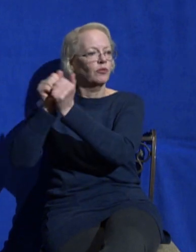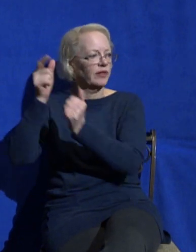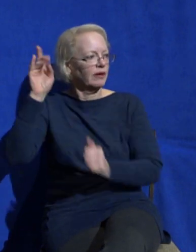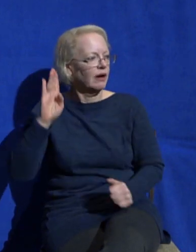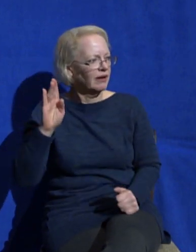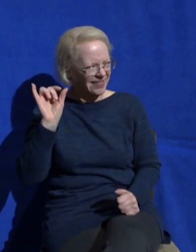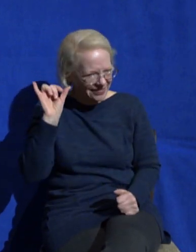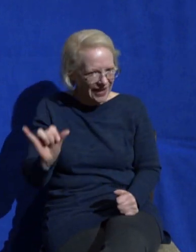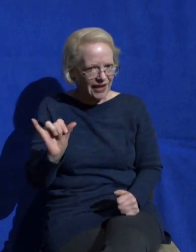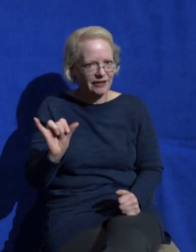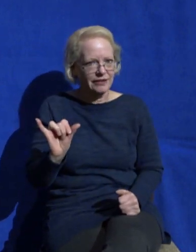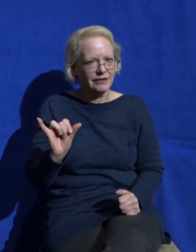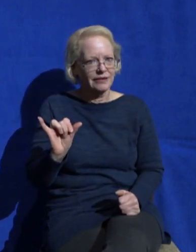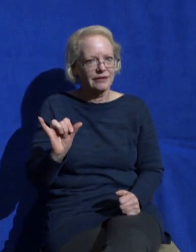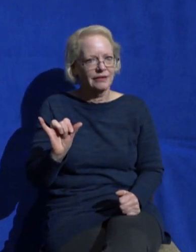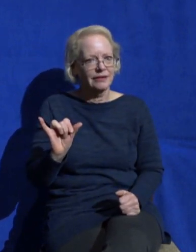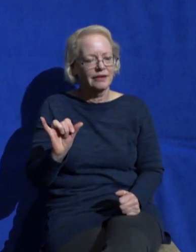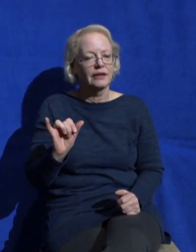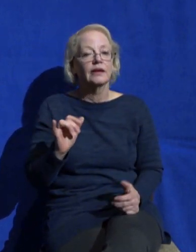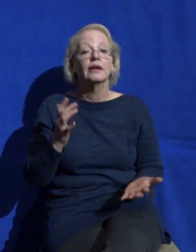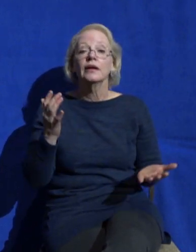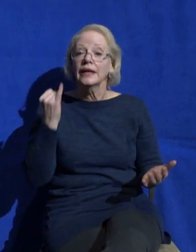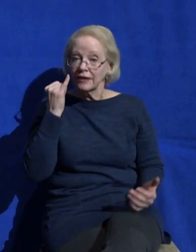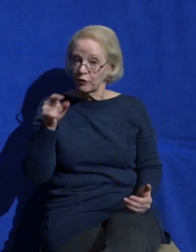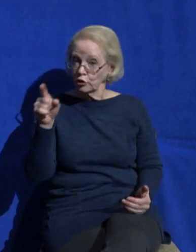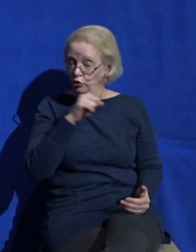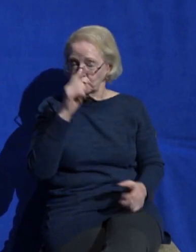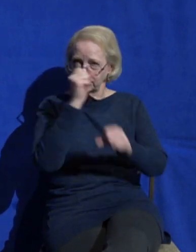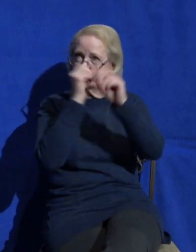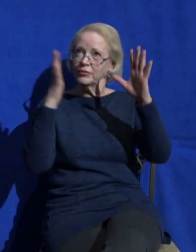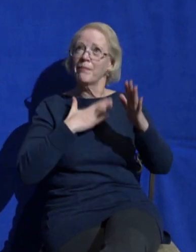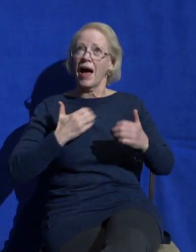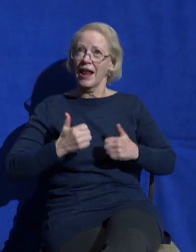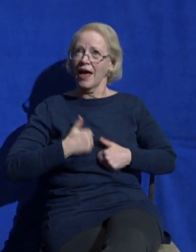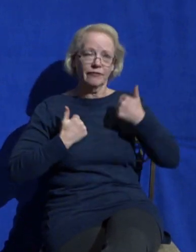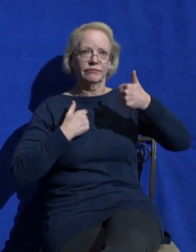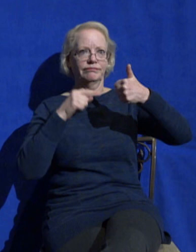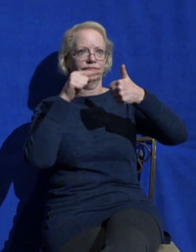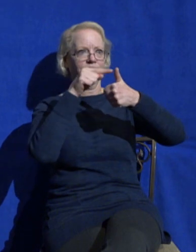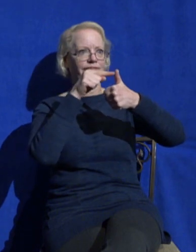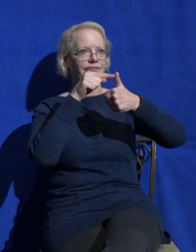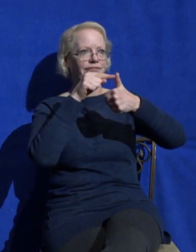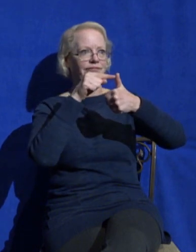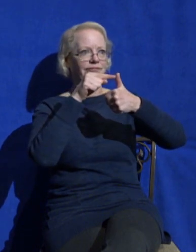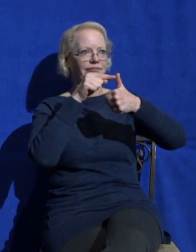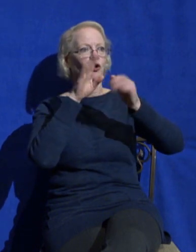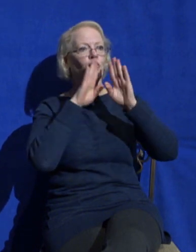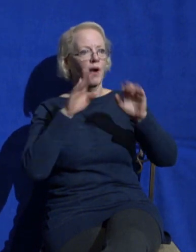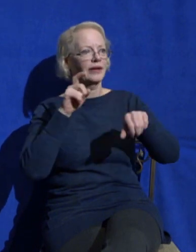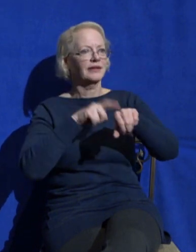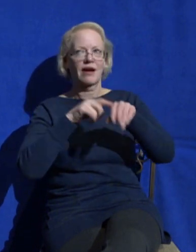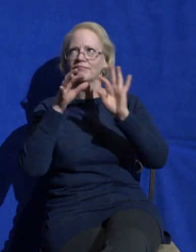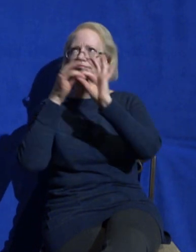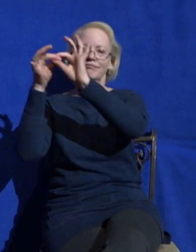and when you see your life that way quiet time alone with God just helps you focus on